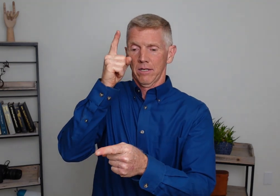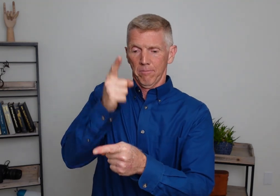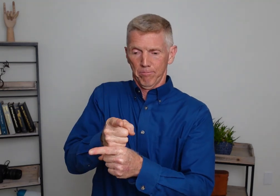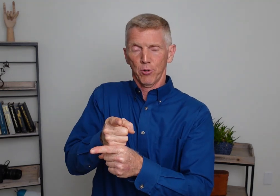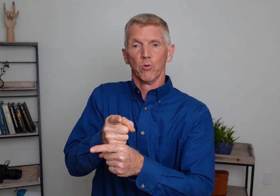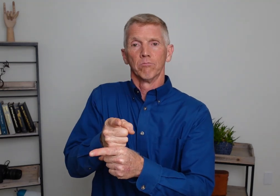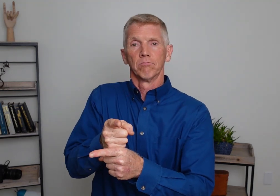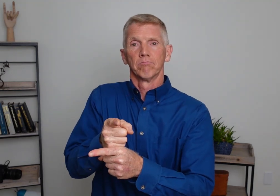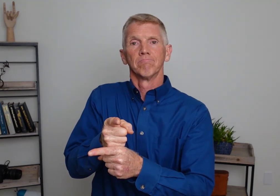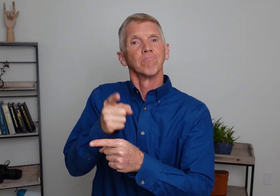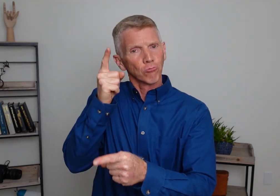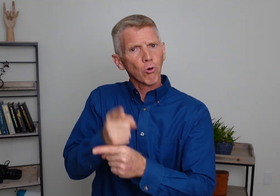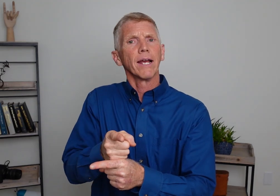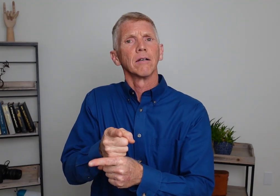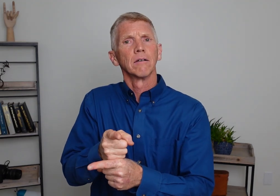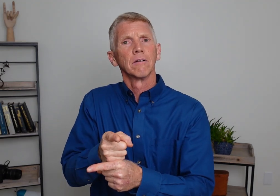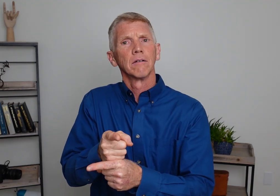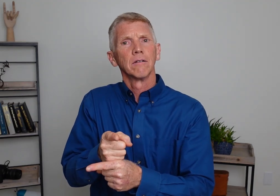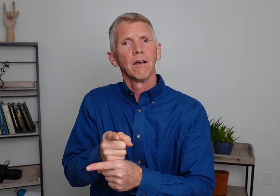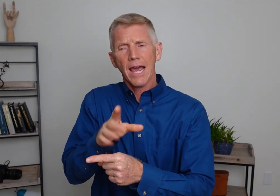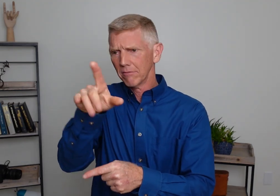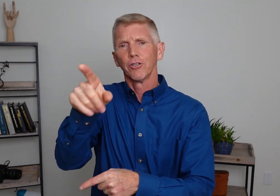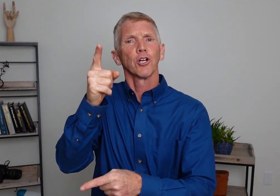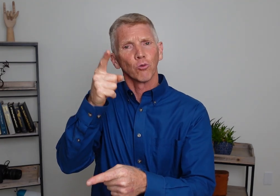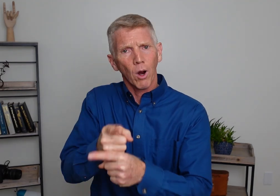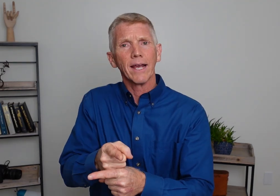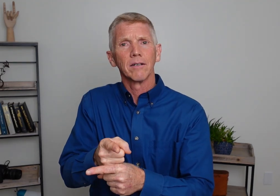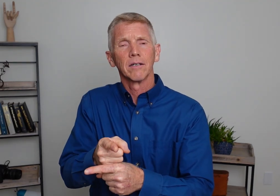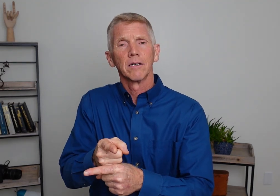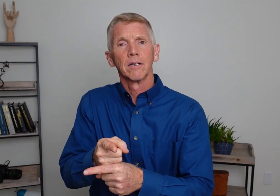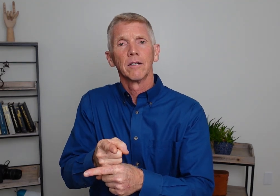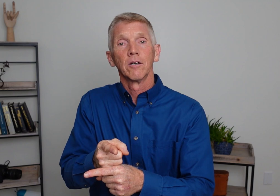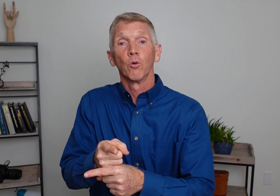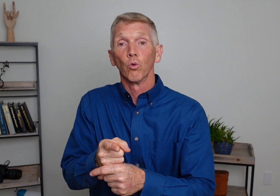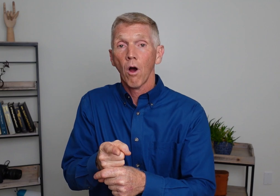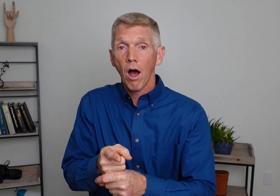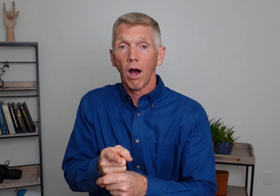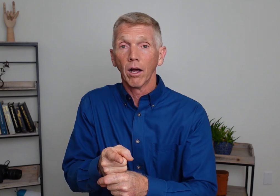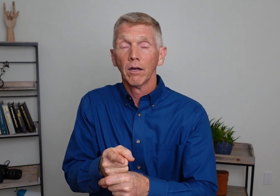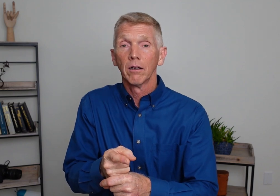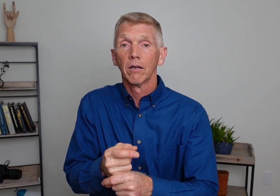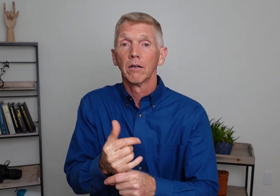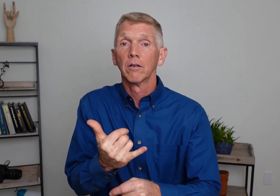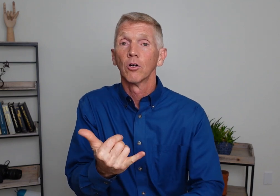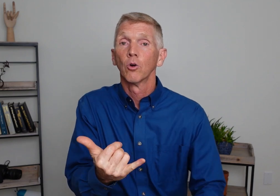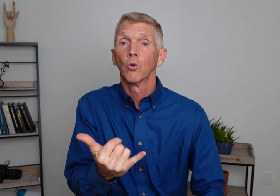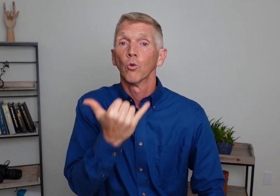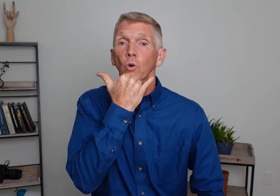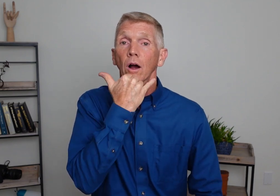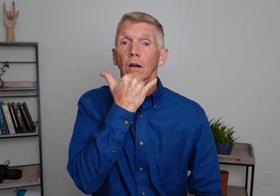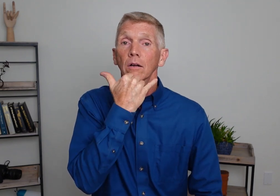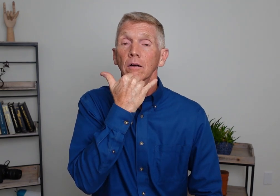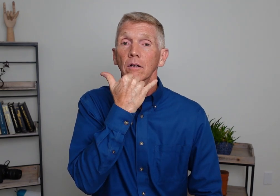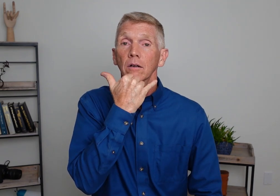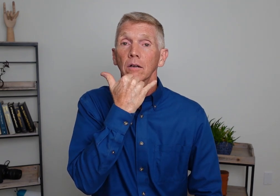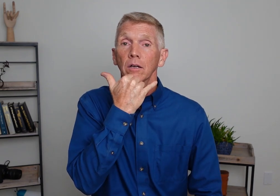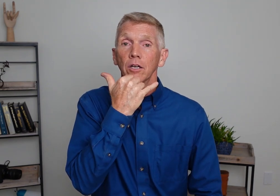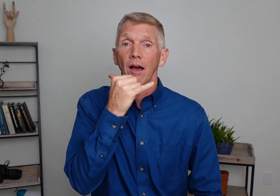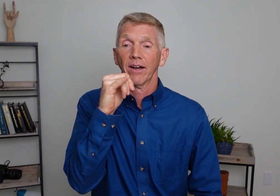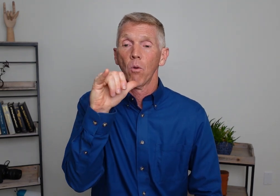Boom. Right. Hey, you're right. Wrong. Wrong. I've got a